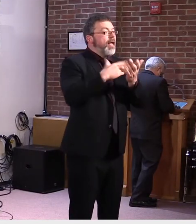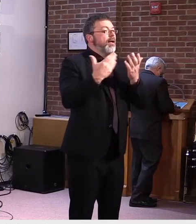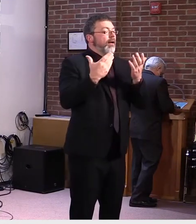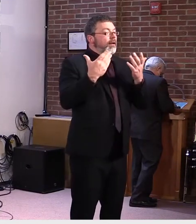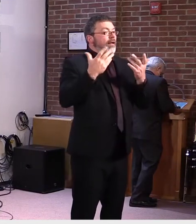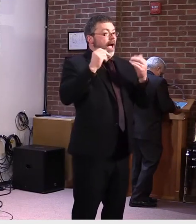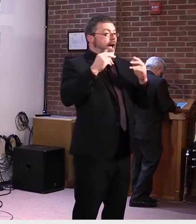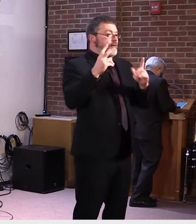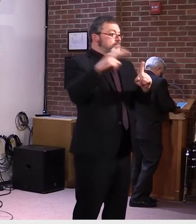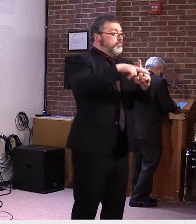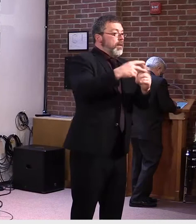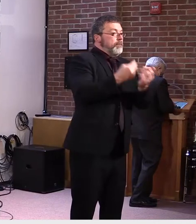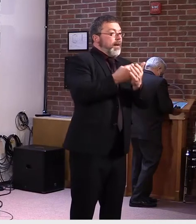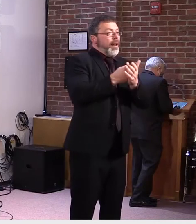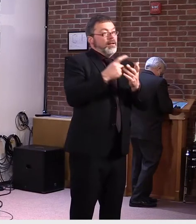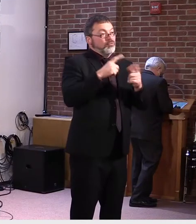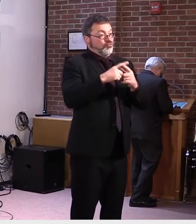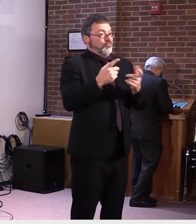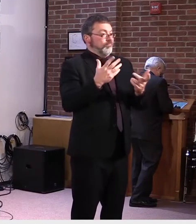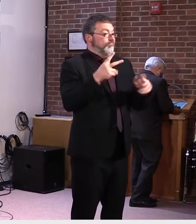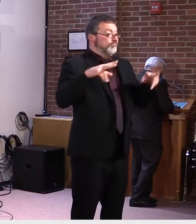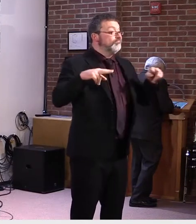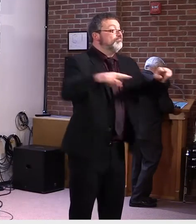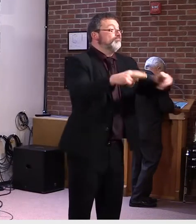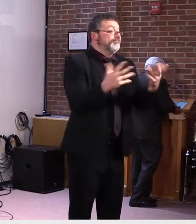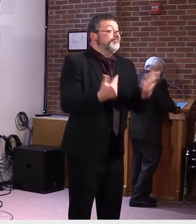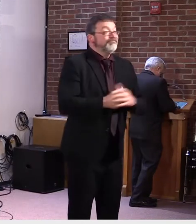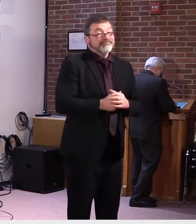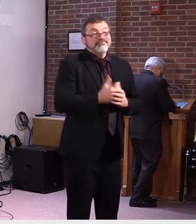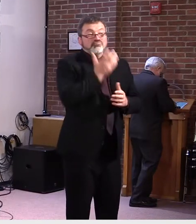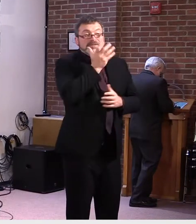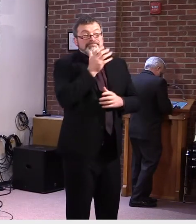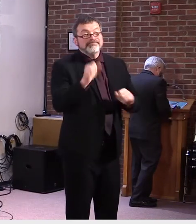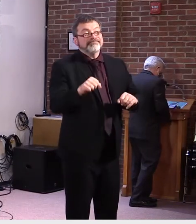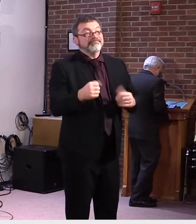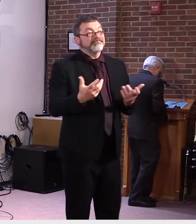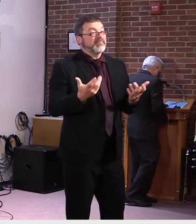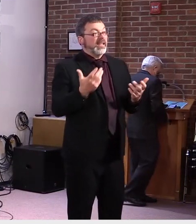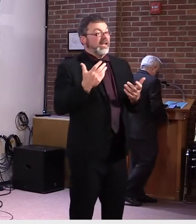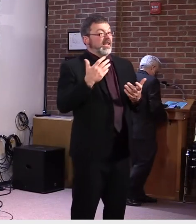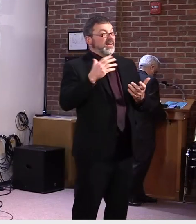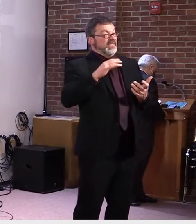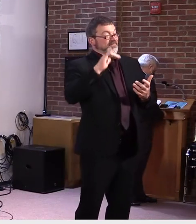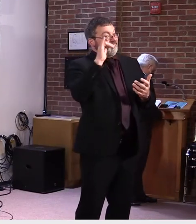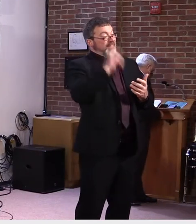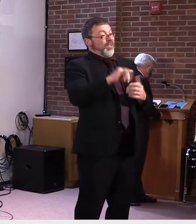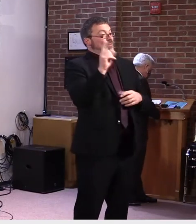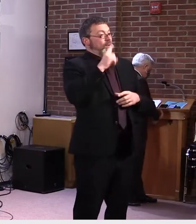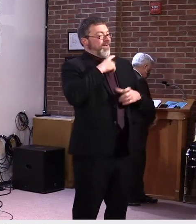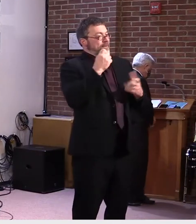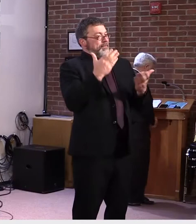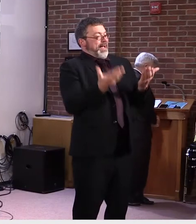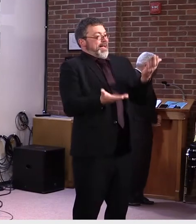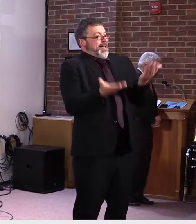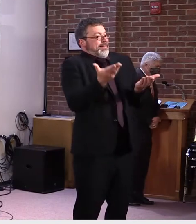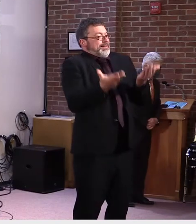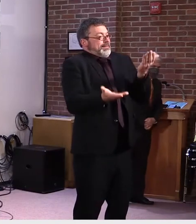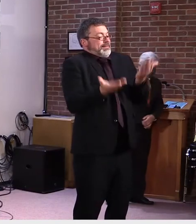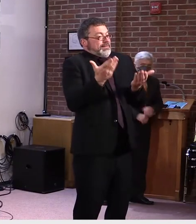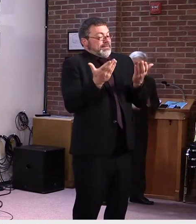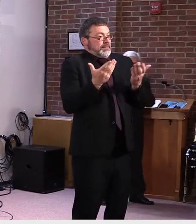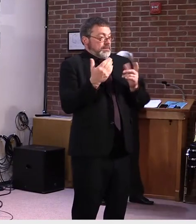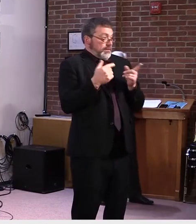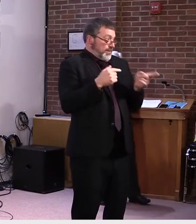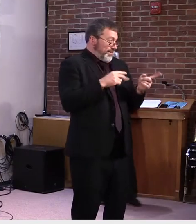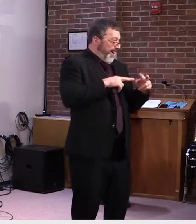forth. So, uh, at this point in time, again, when you have to weigh out, uh, some of the options, um, the legislature decided to, uh,